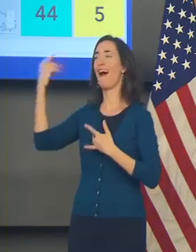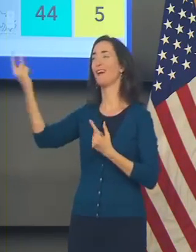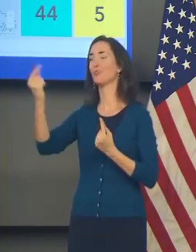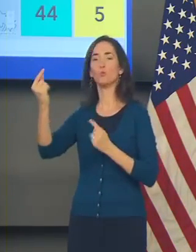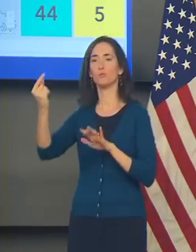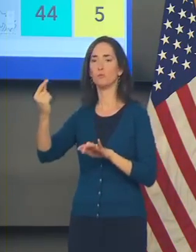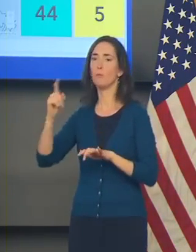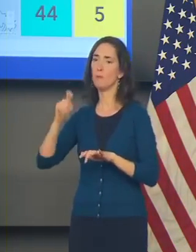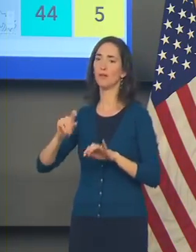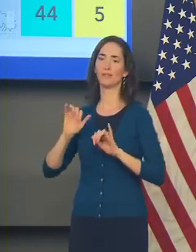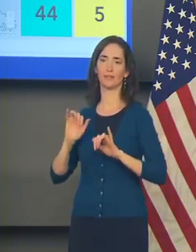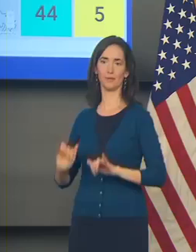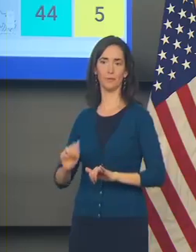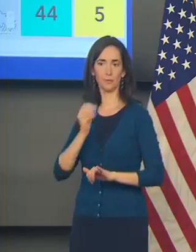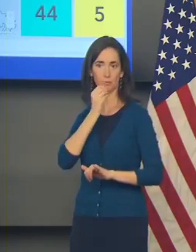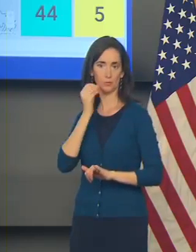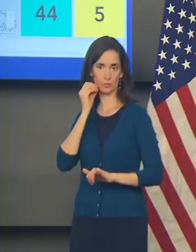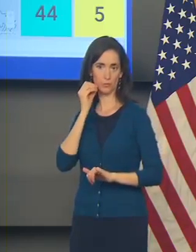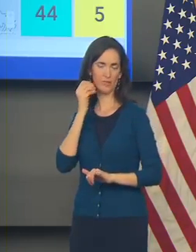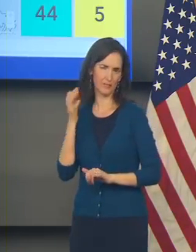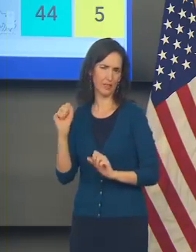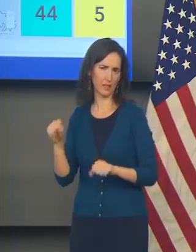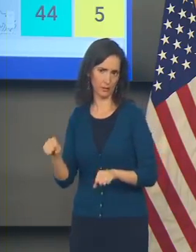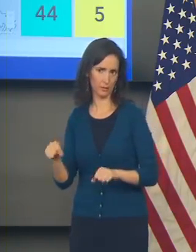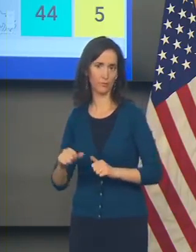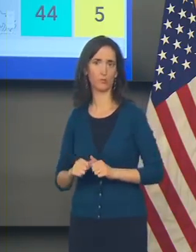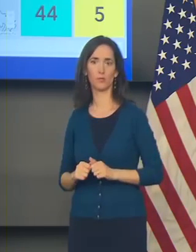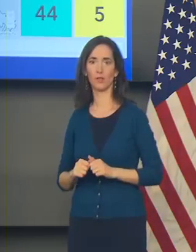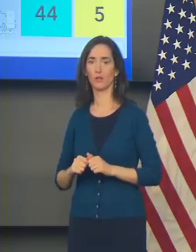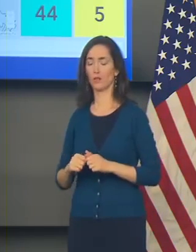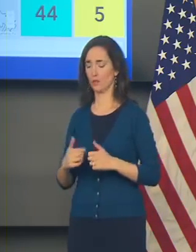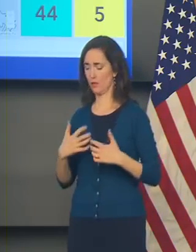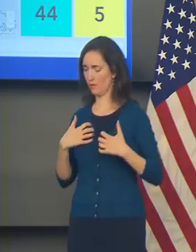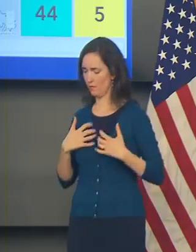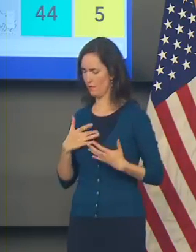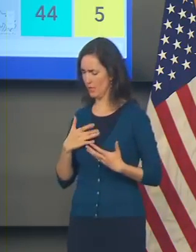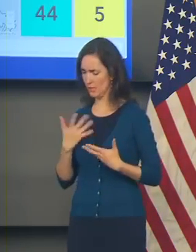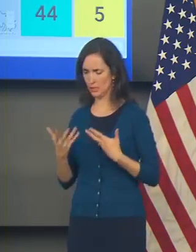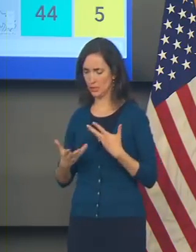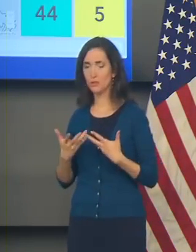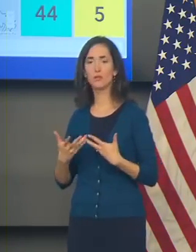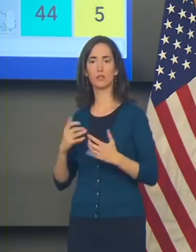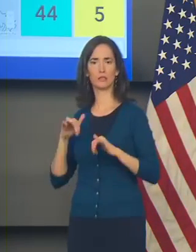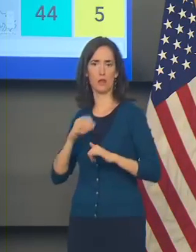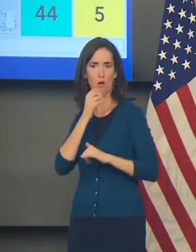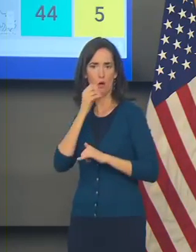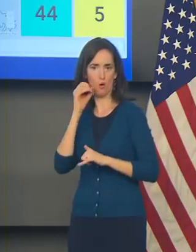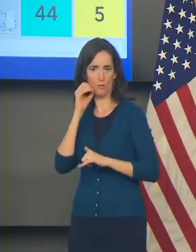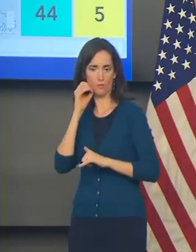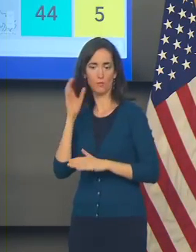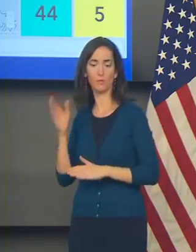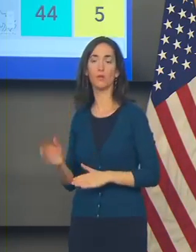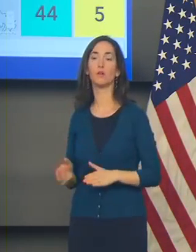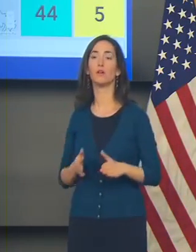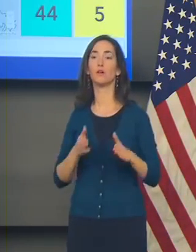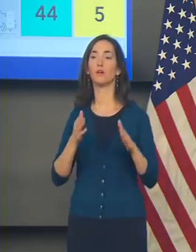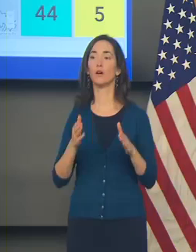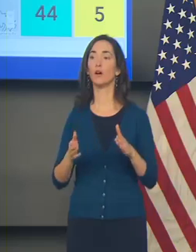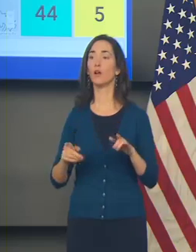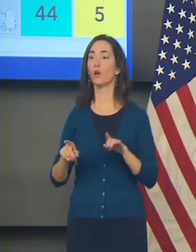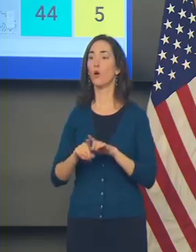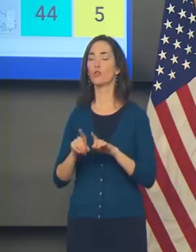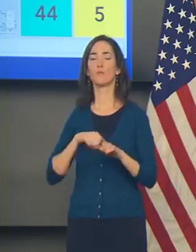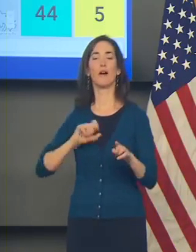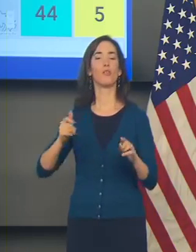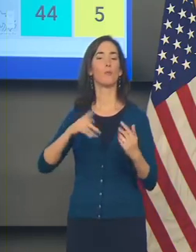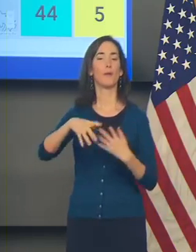to stay home, and in terms of your symptoms and so forth. But make sure that you're not exposing other